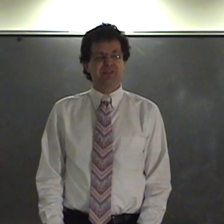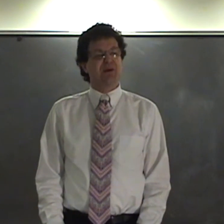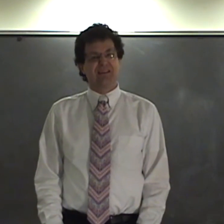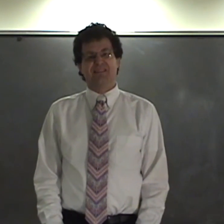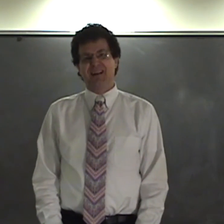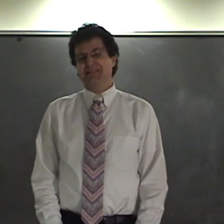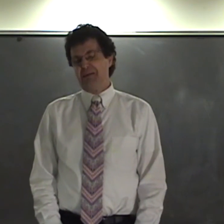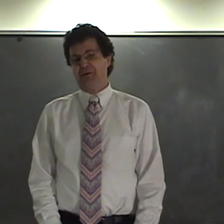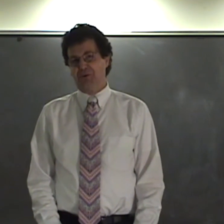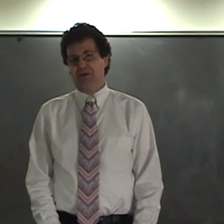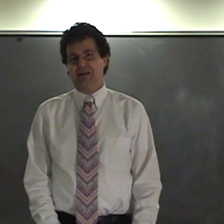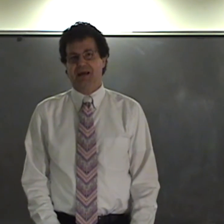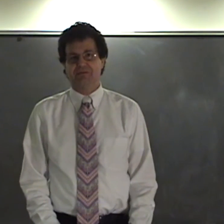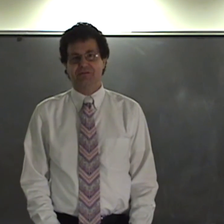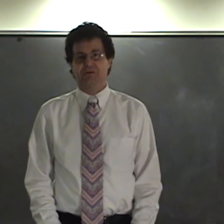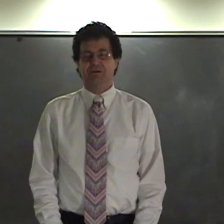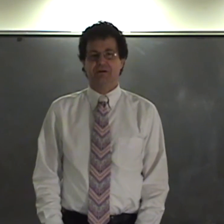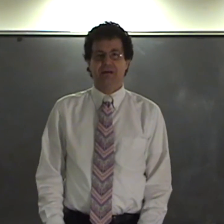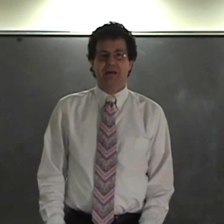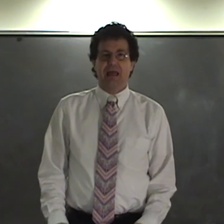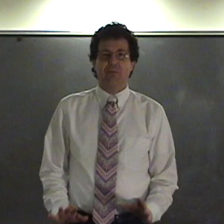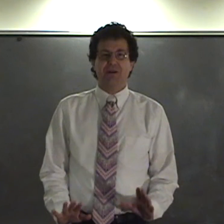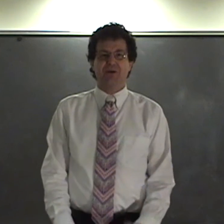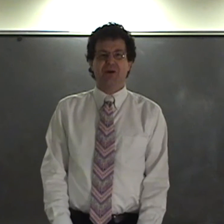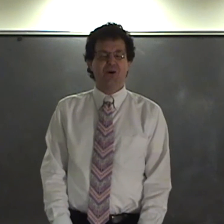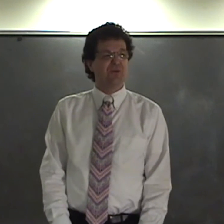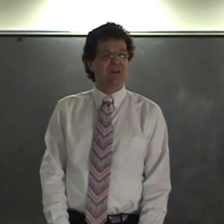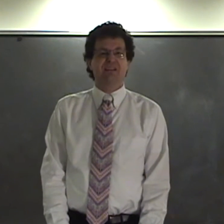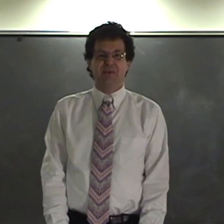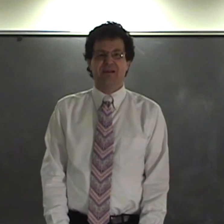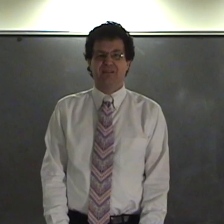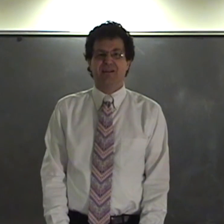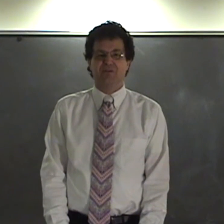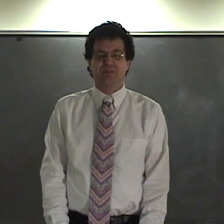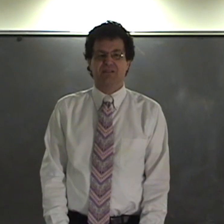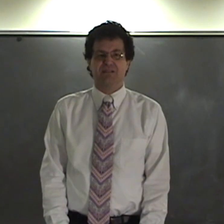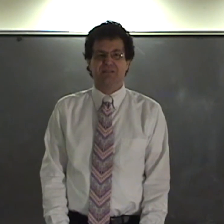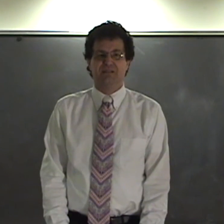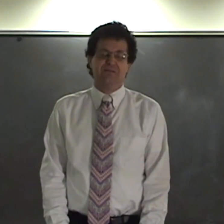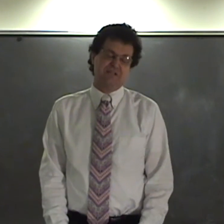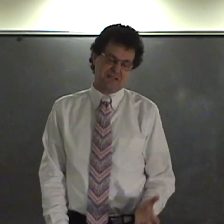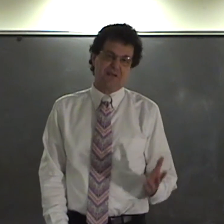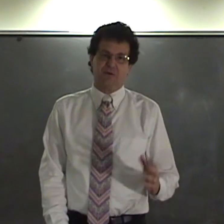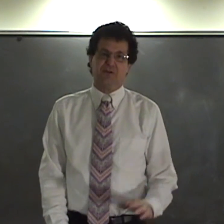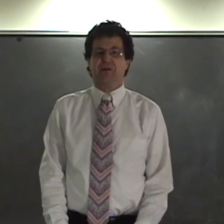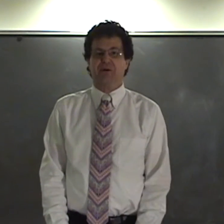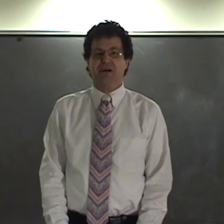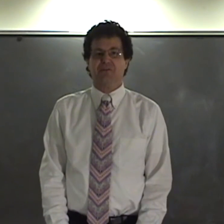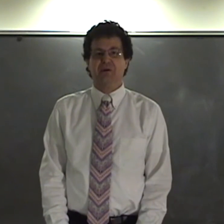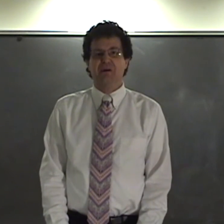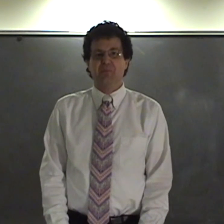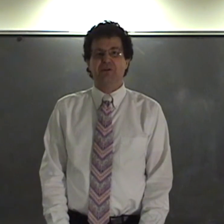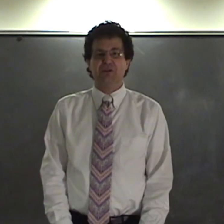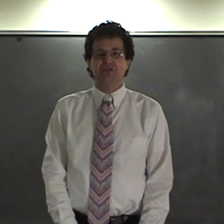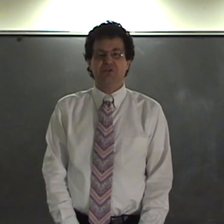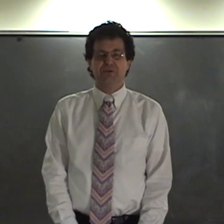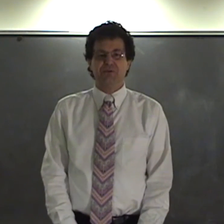been spending a lot of time at home lately, haven't you? When you're at home, you get to make a lot of choices, just like when you're anywhere else. But you can choose